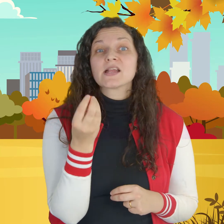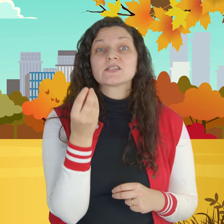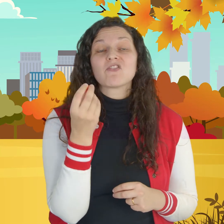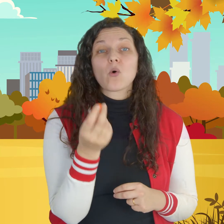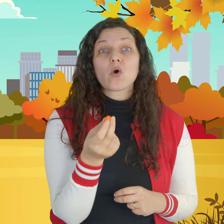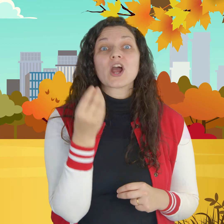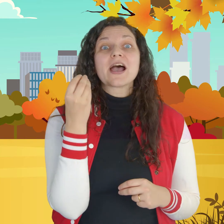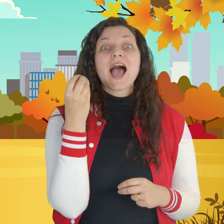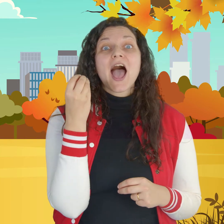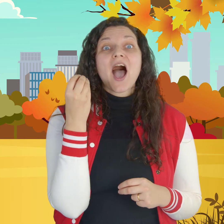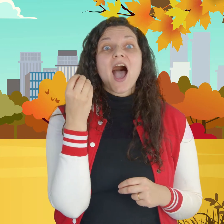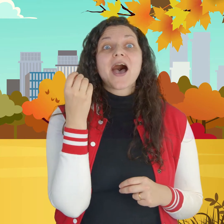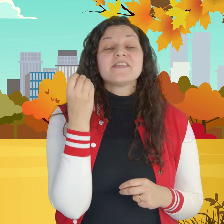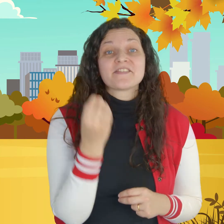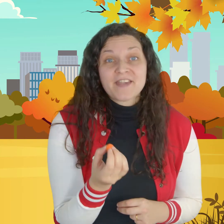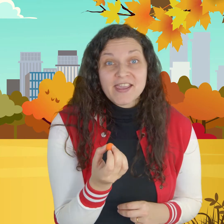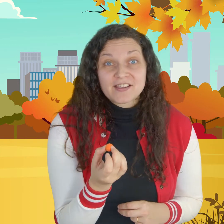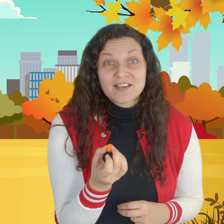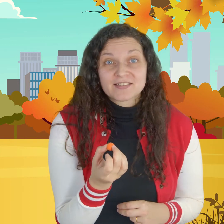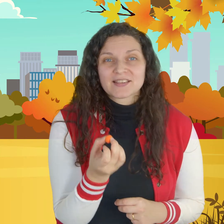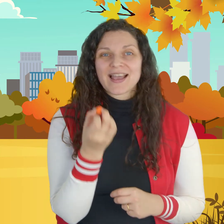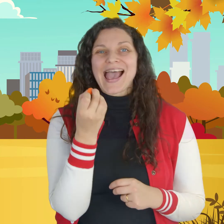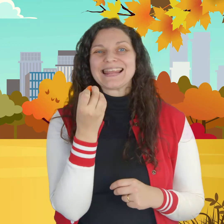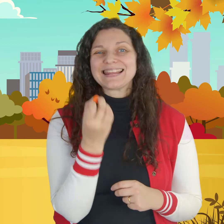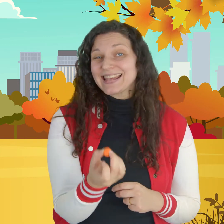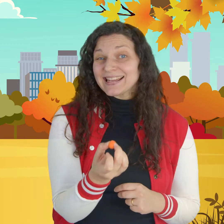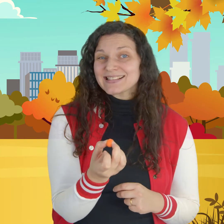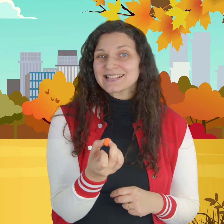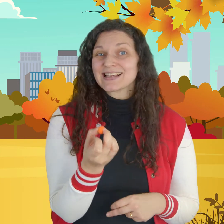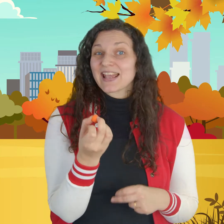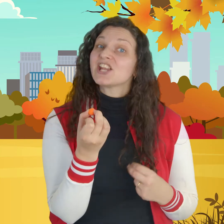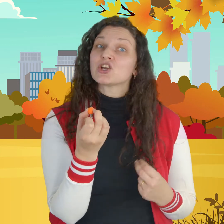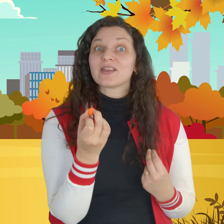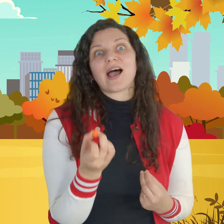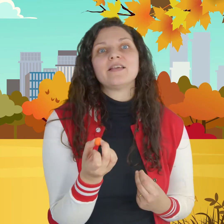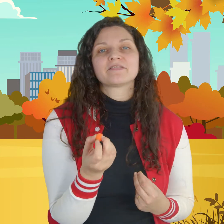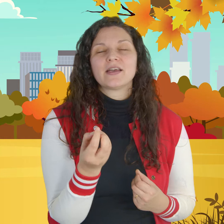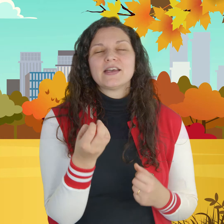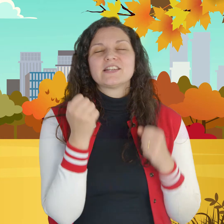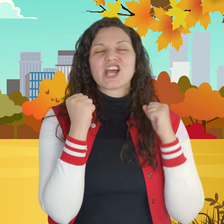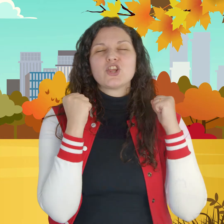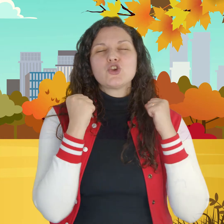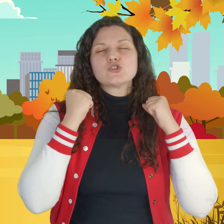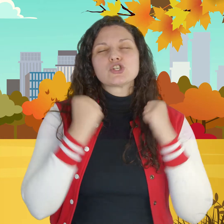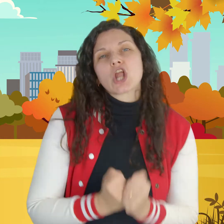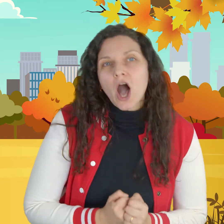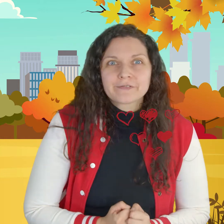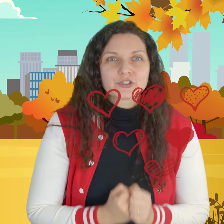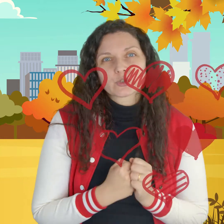for things things in your life that you love so